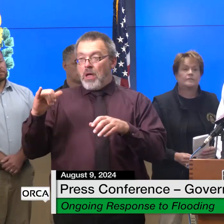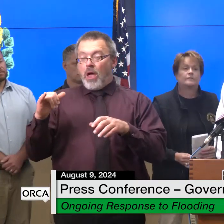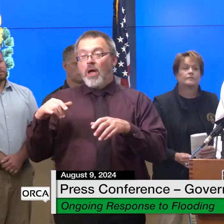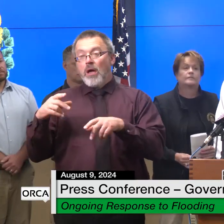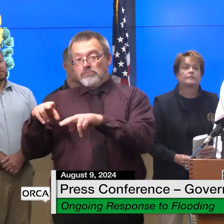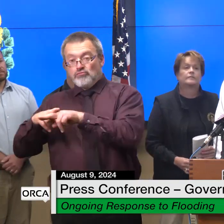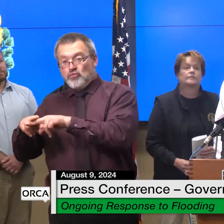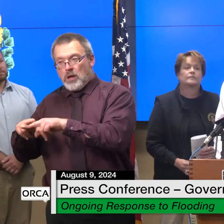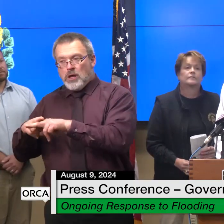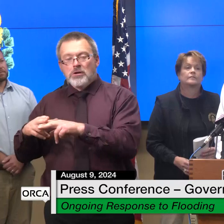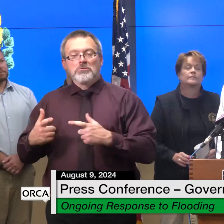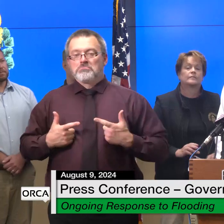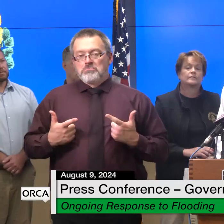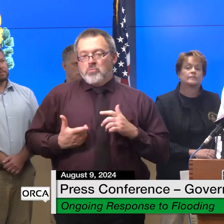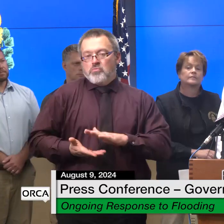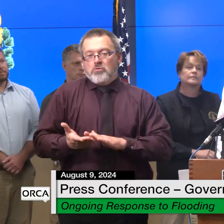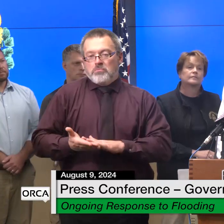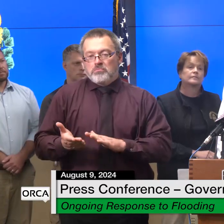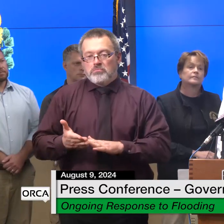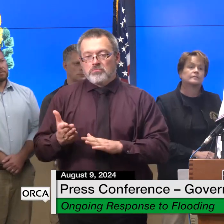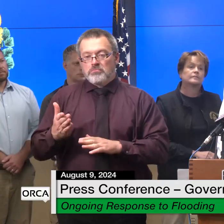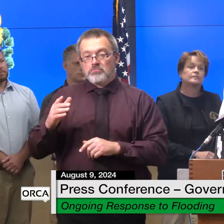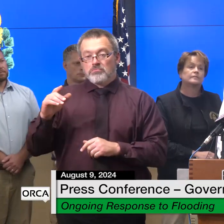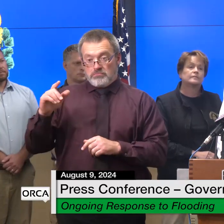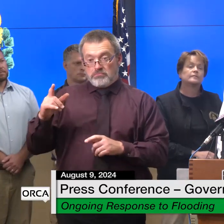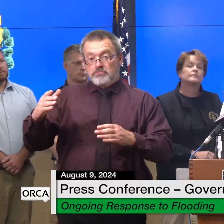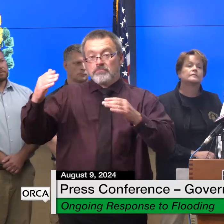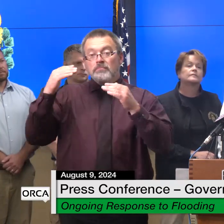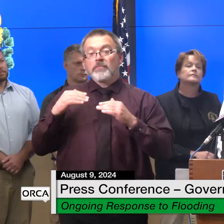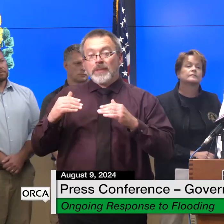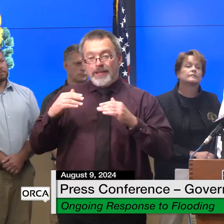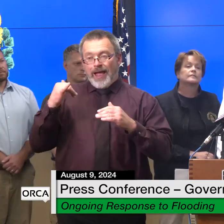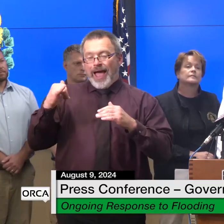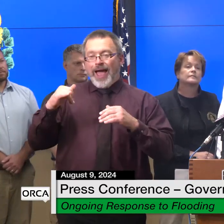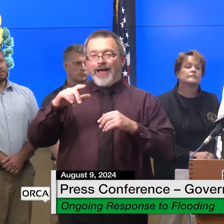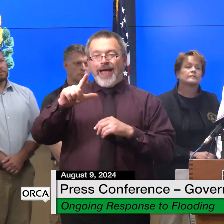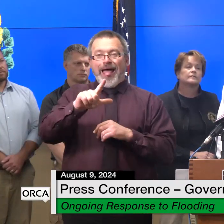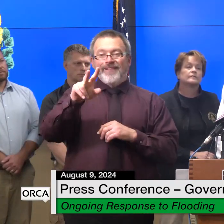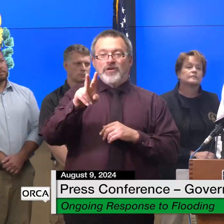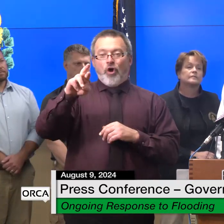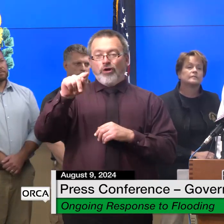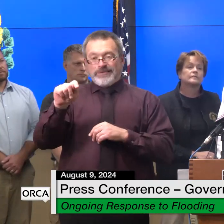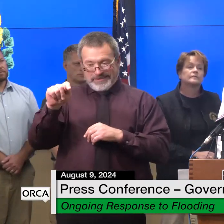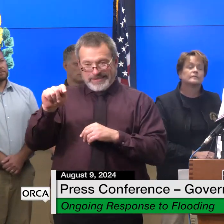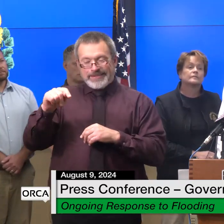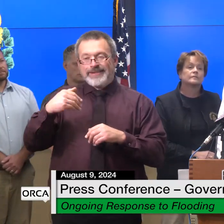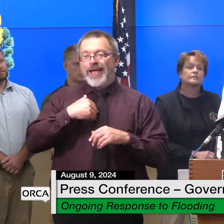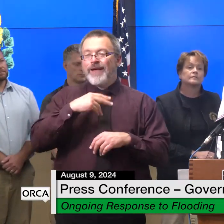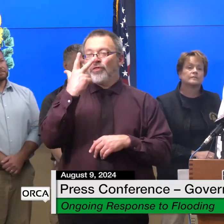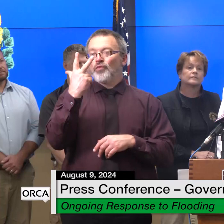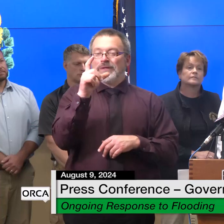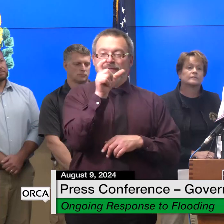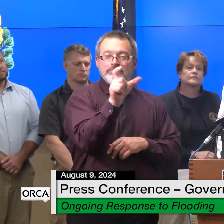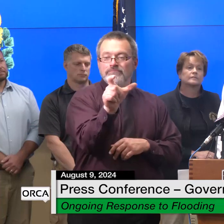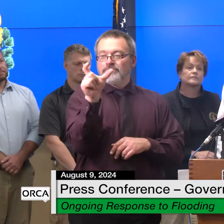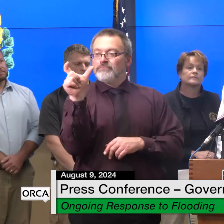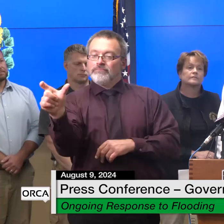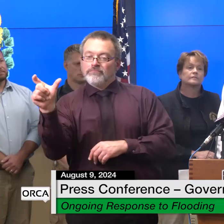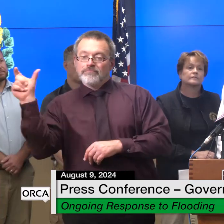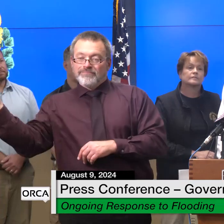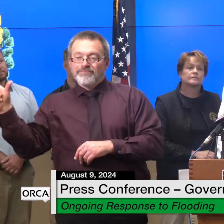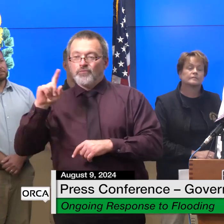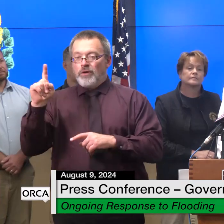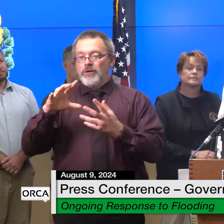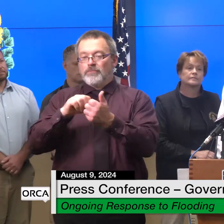trail does have three closure sections two due to barrel and one due